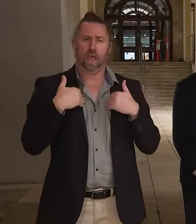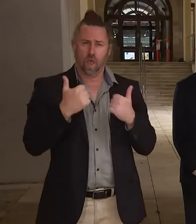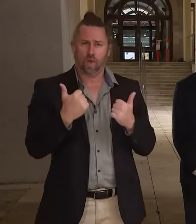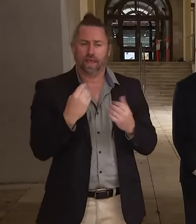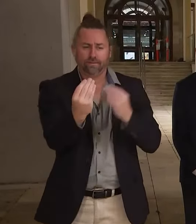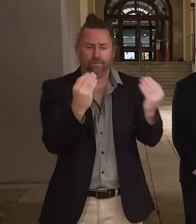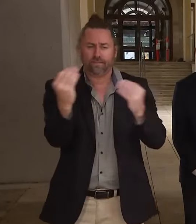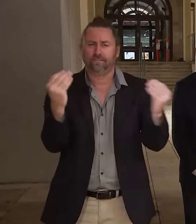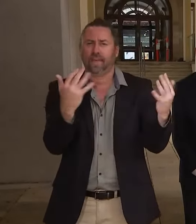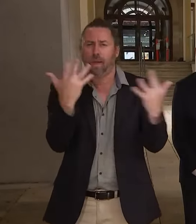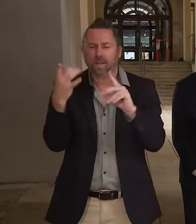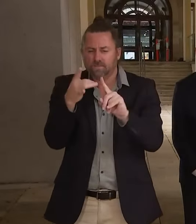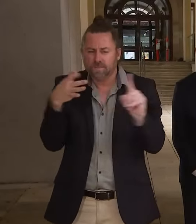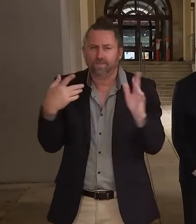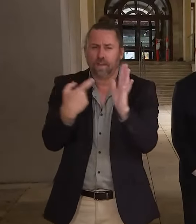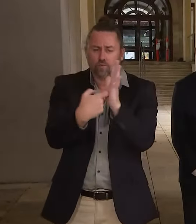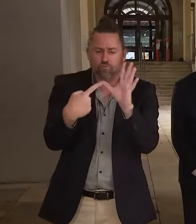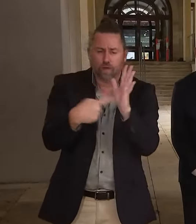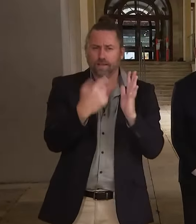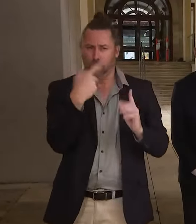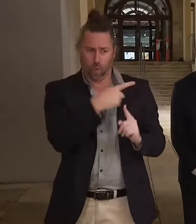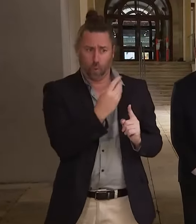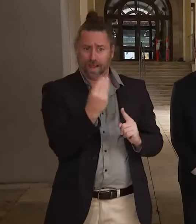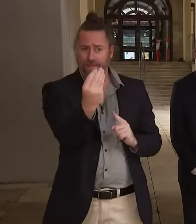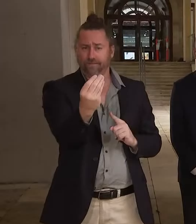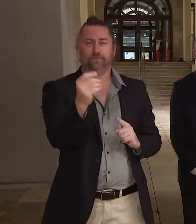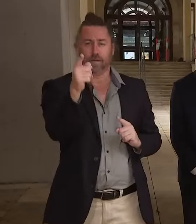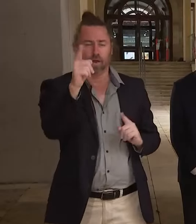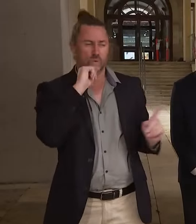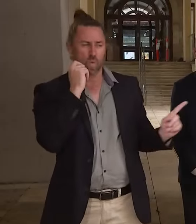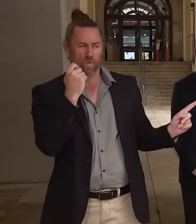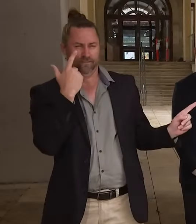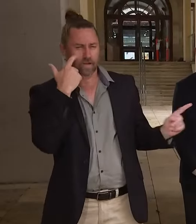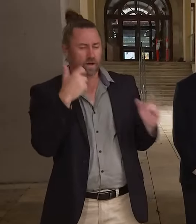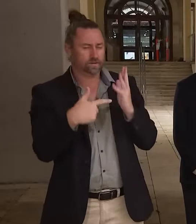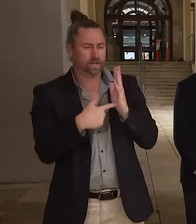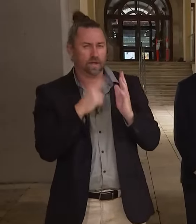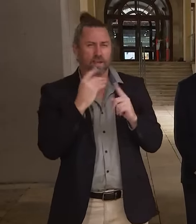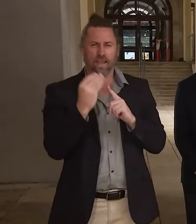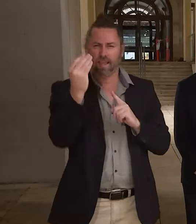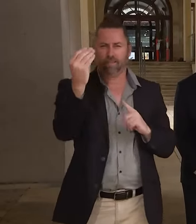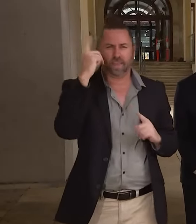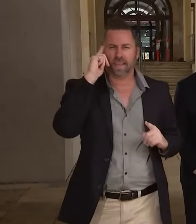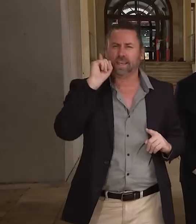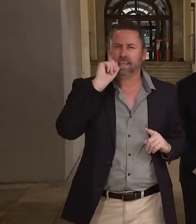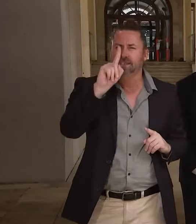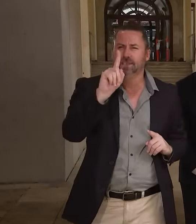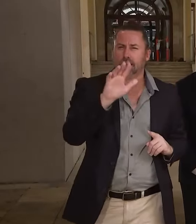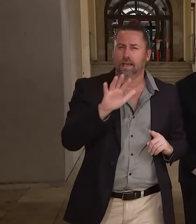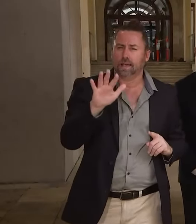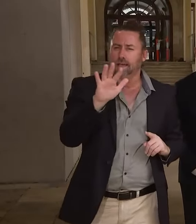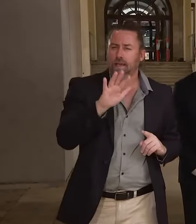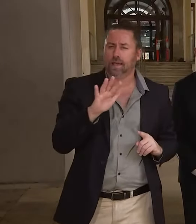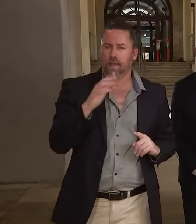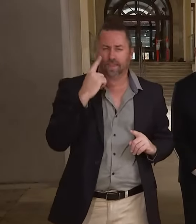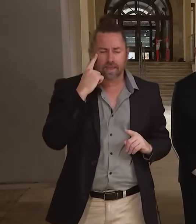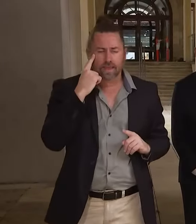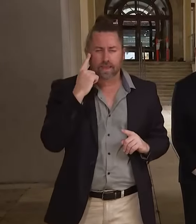I can get that figure to you. As I say, I think yesterday I might have reported to you that there'd been